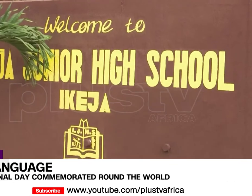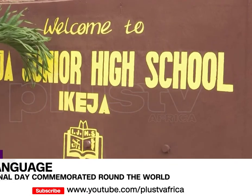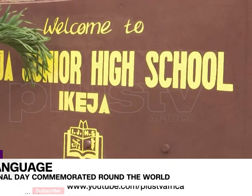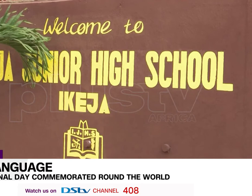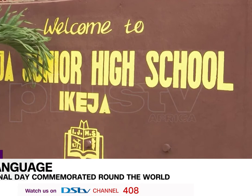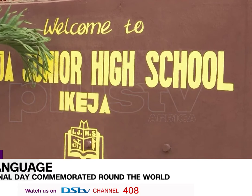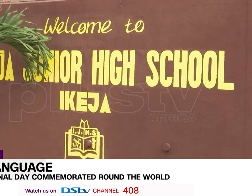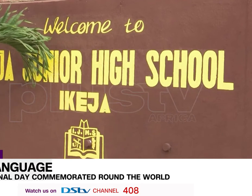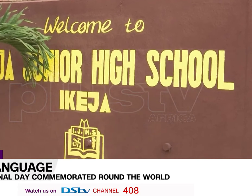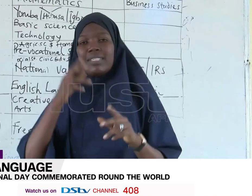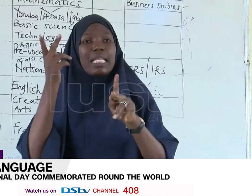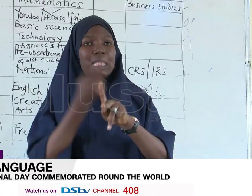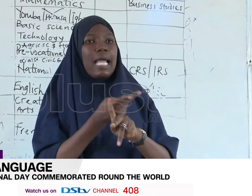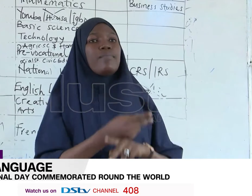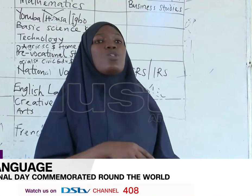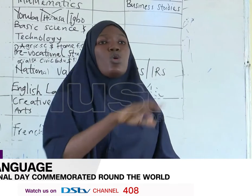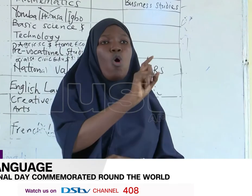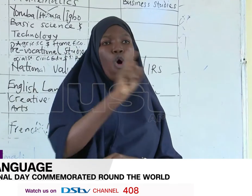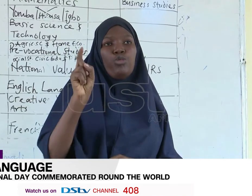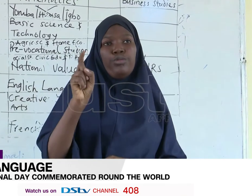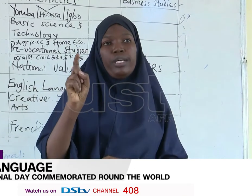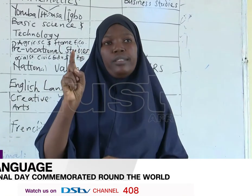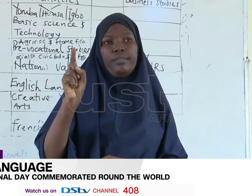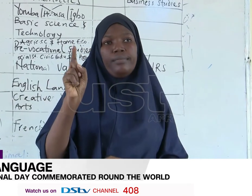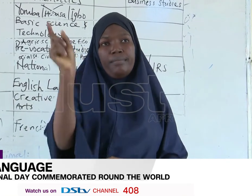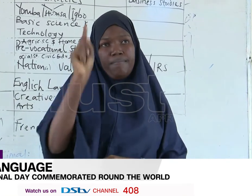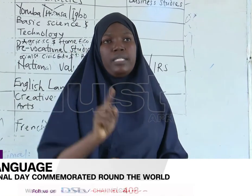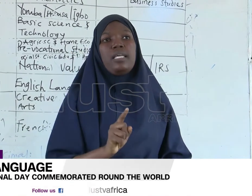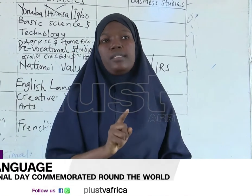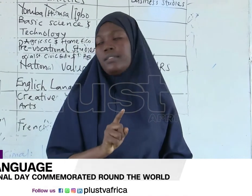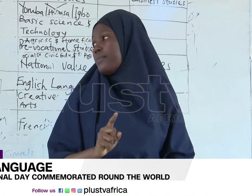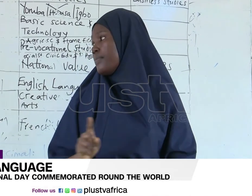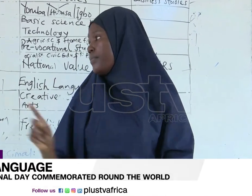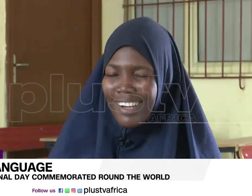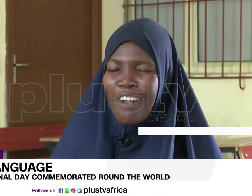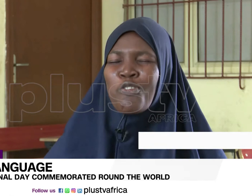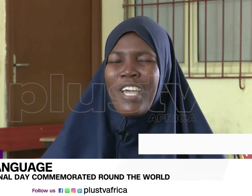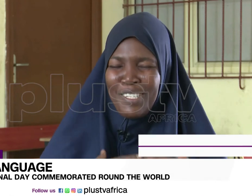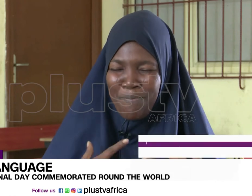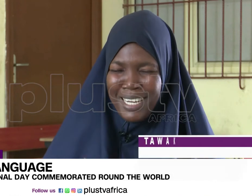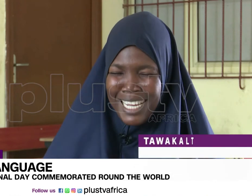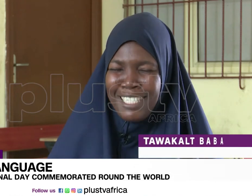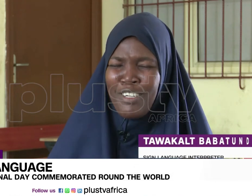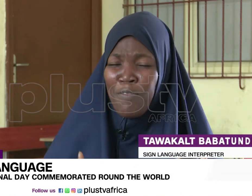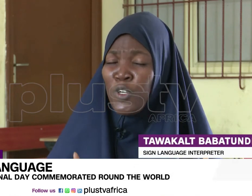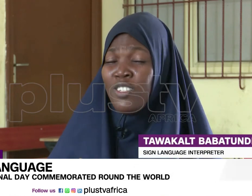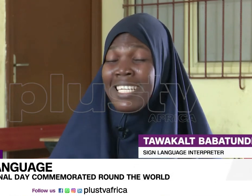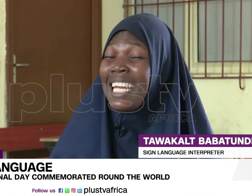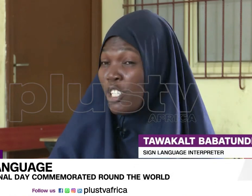High School, Lagos. I still have a little bit of a challenge. At times, you have to explain. Keep up. Because they learn